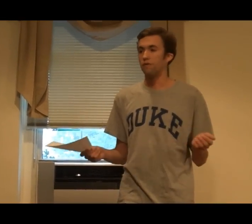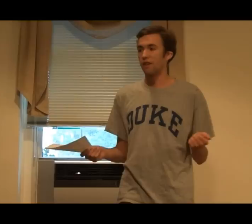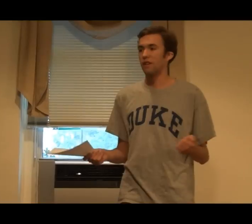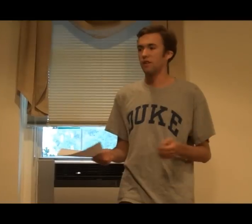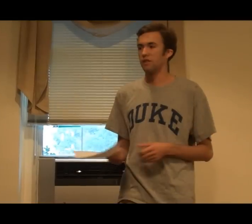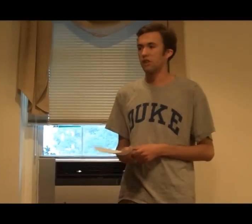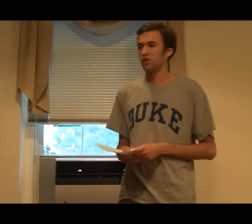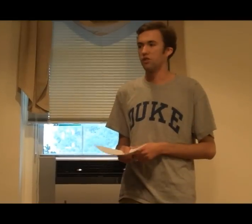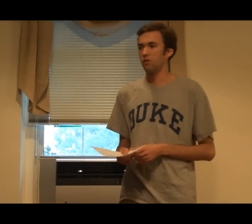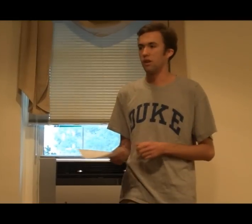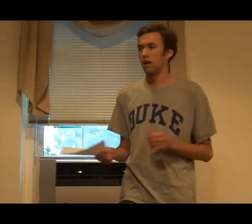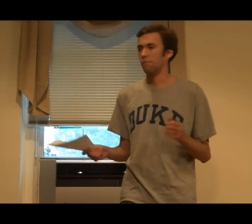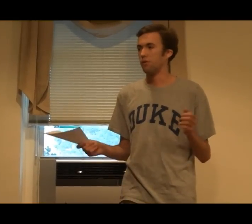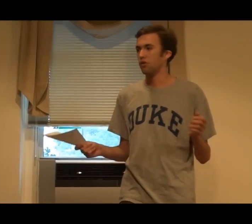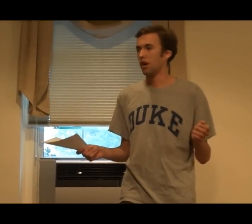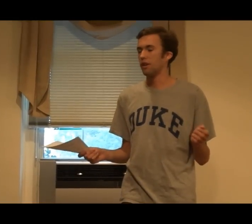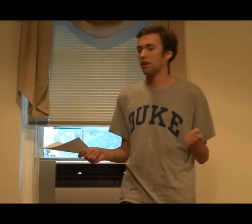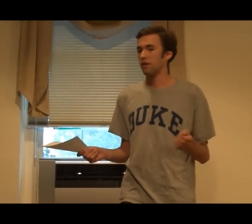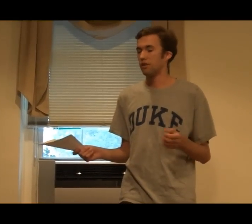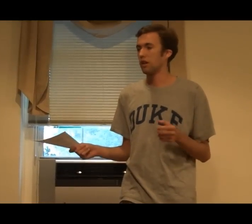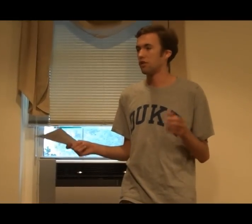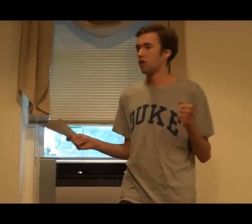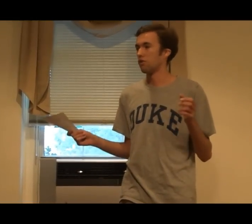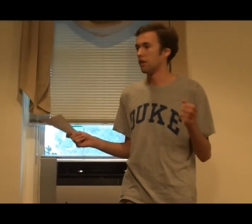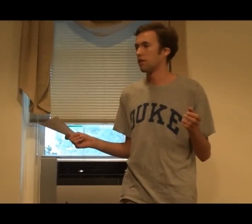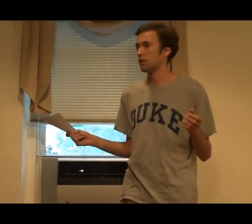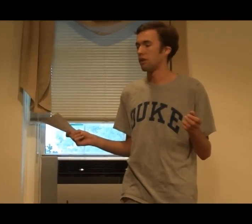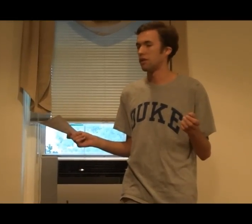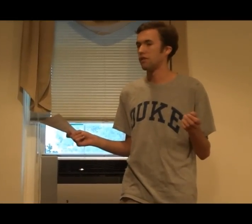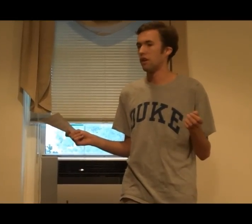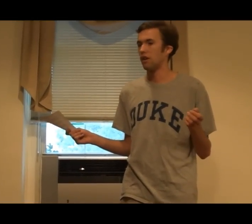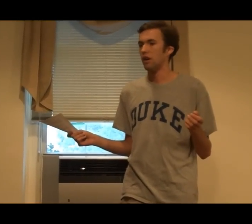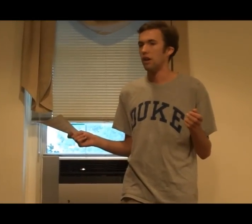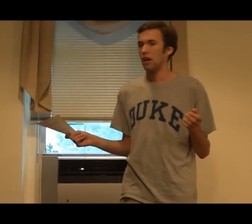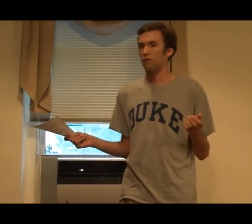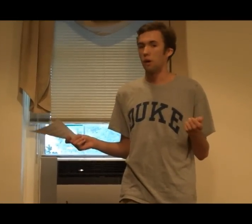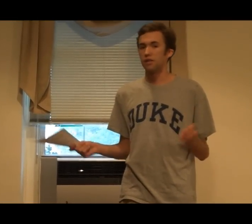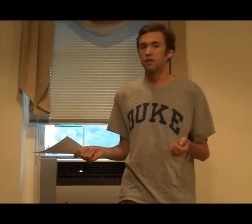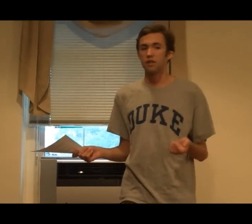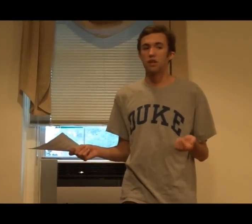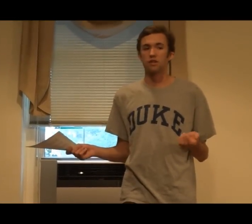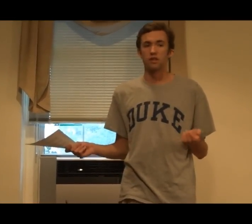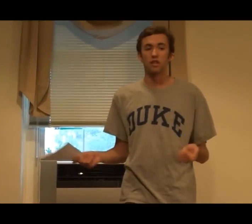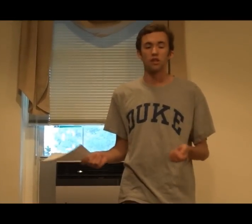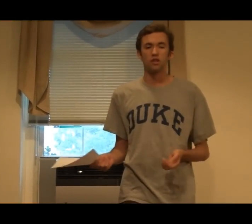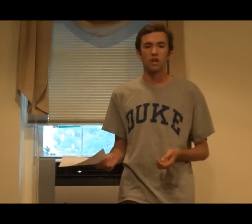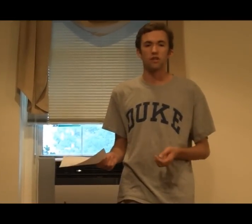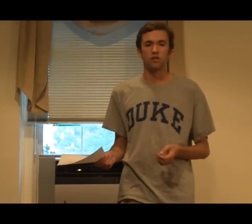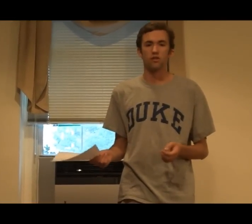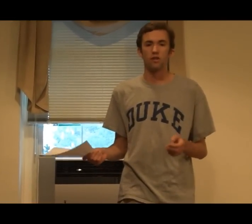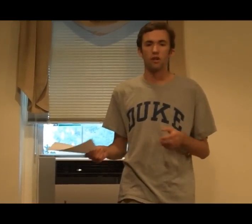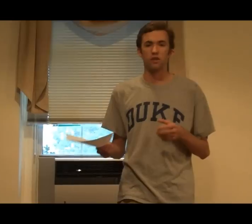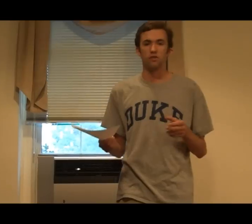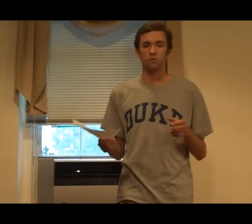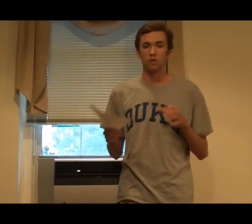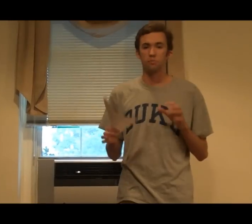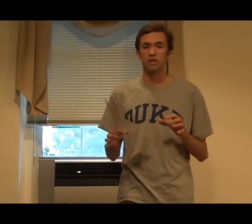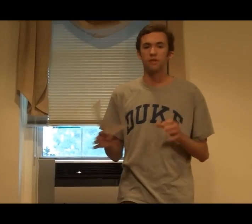found that it was actually true. In Uganda, a study has shown that the chimpanzees there have about 66 distinct gestures that they'll use with specific